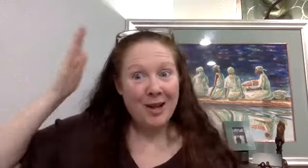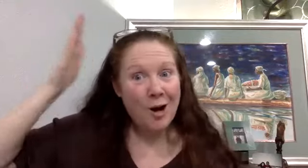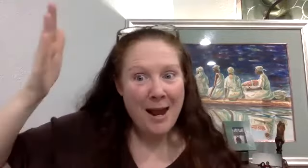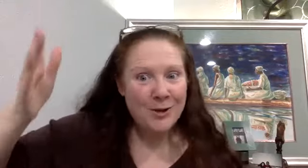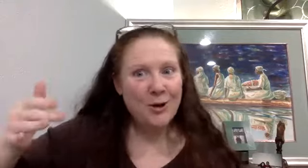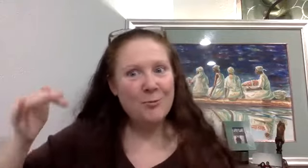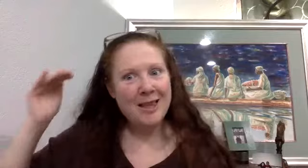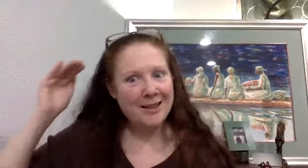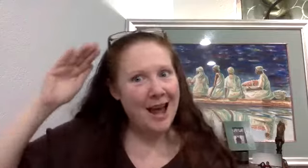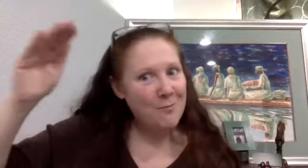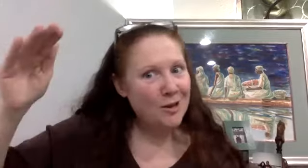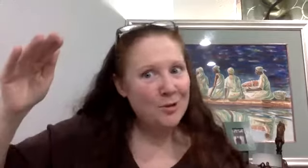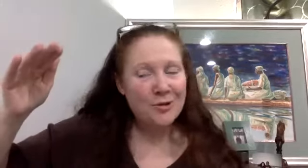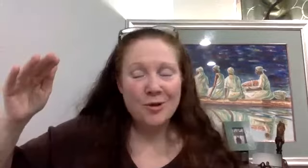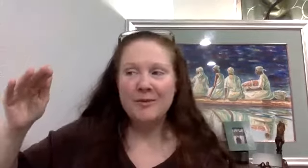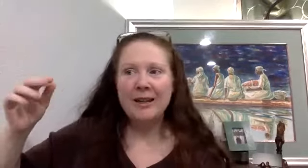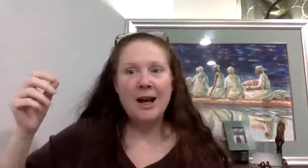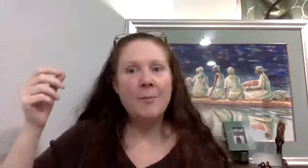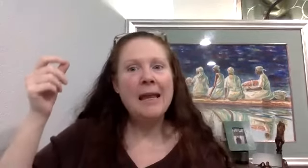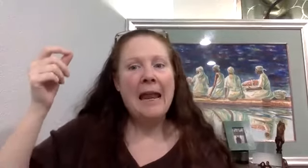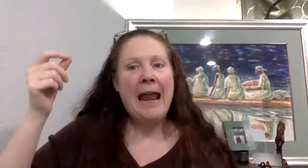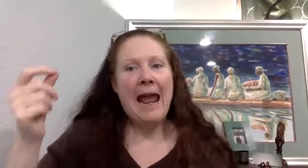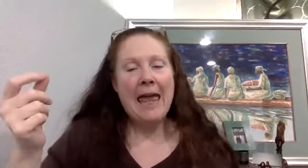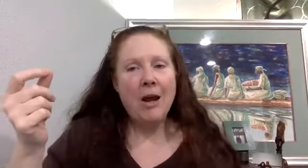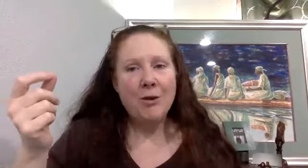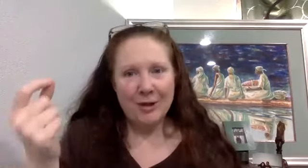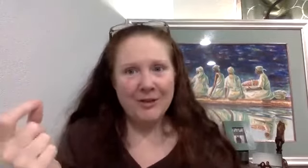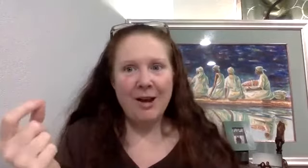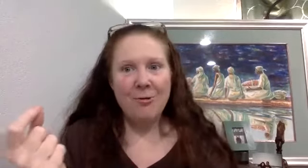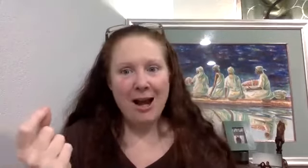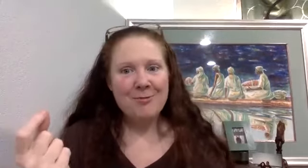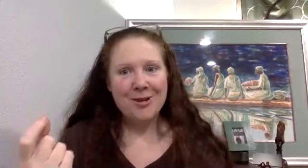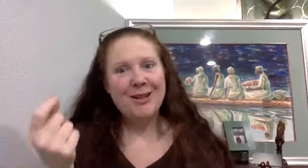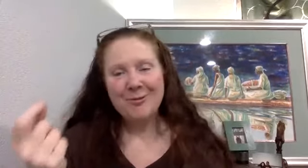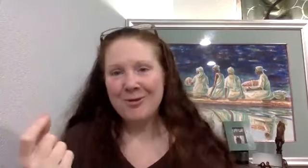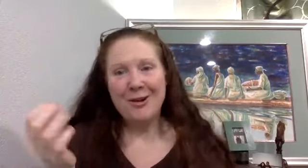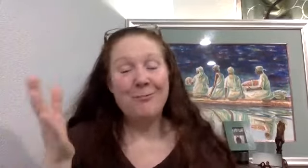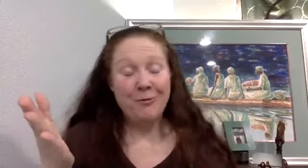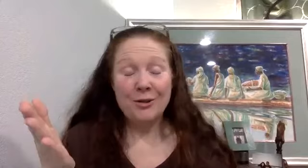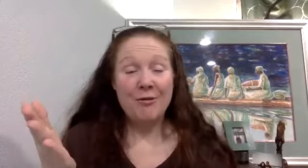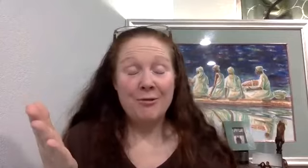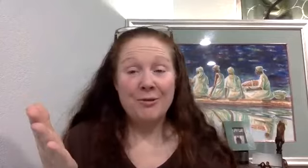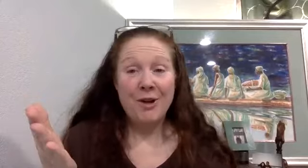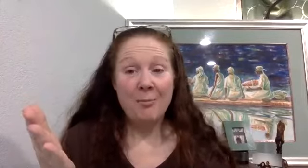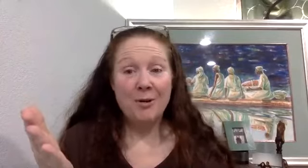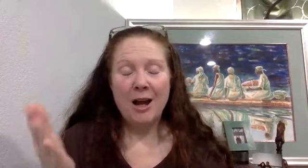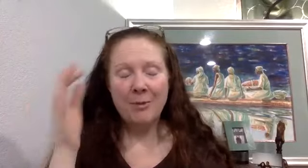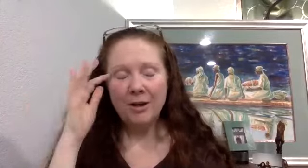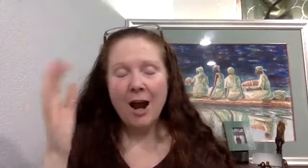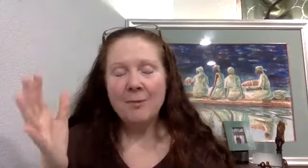Like our mentor, we like to have multiple screens of income. And the reason I really, you know, first off, it was phenomenal. I mean, I'm